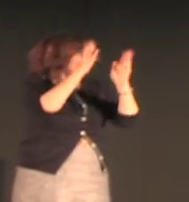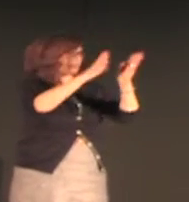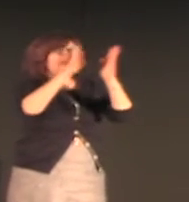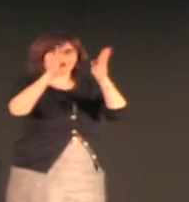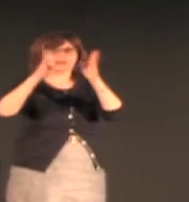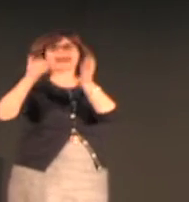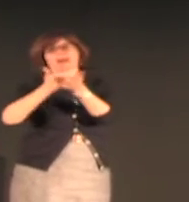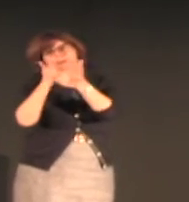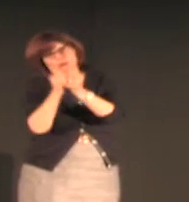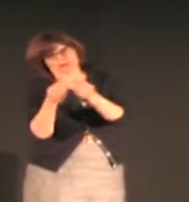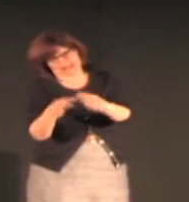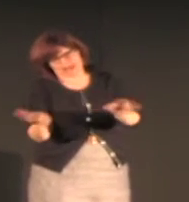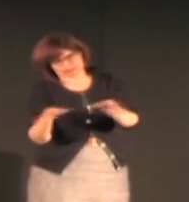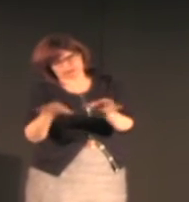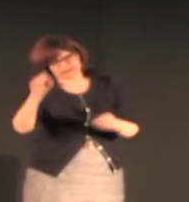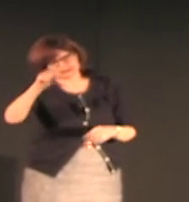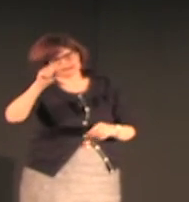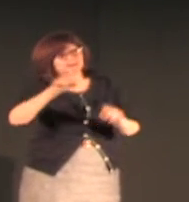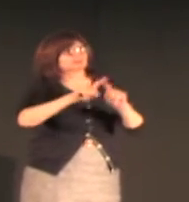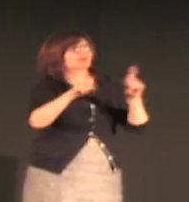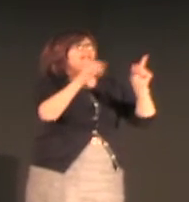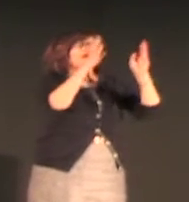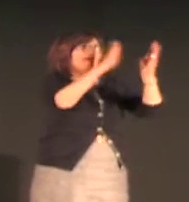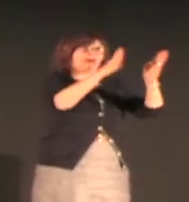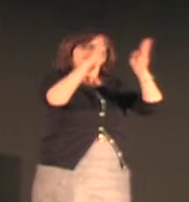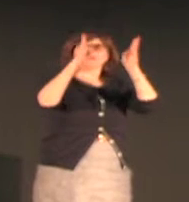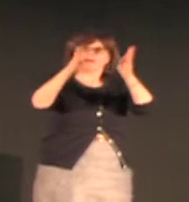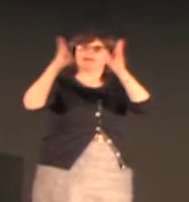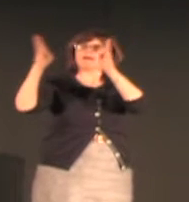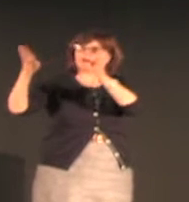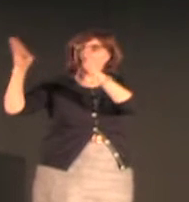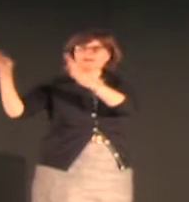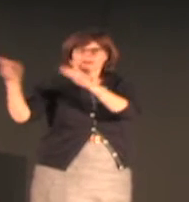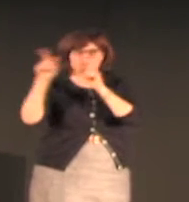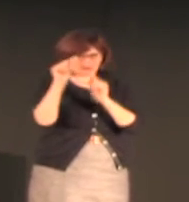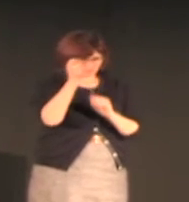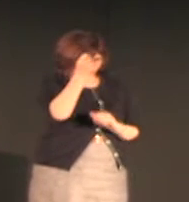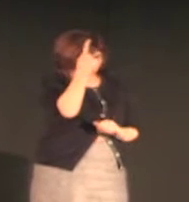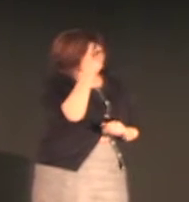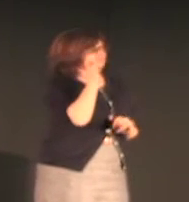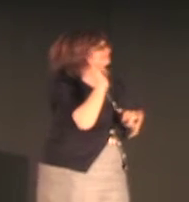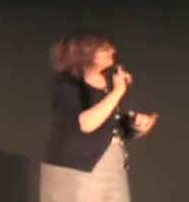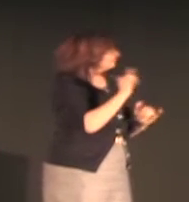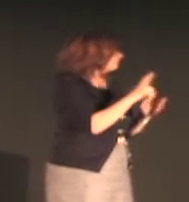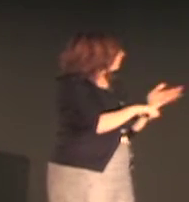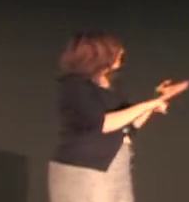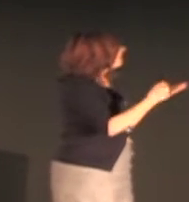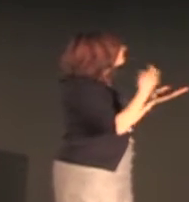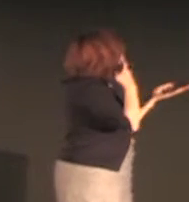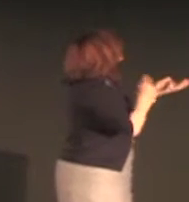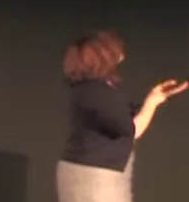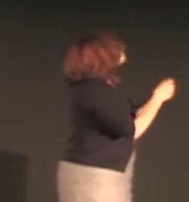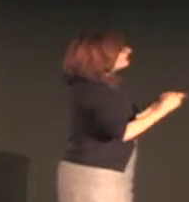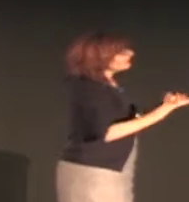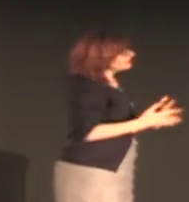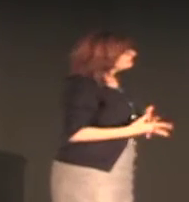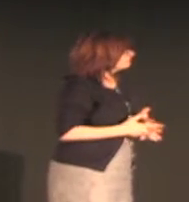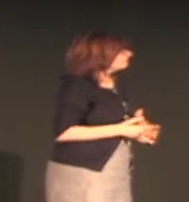recognize the different, certainly it helps with captioning. I know it's hard to separate that, but you could see the different parts and what she was saying.